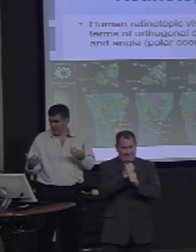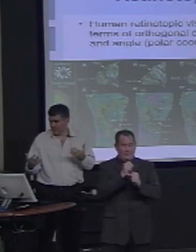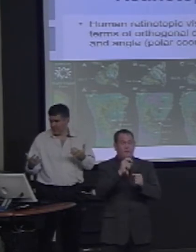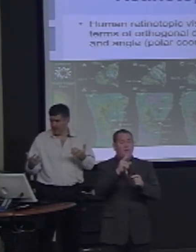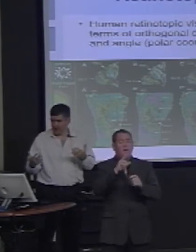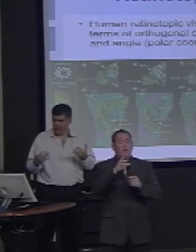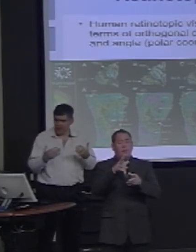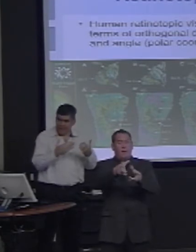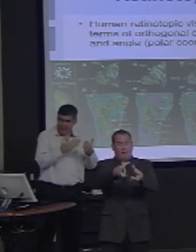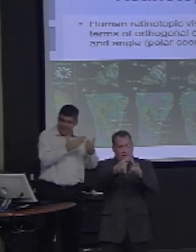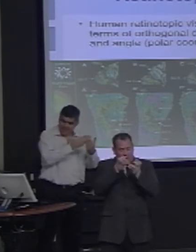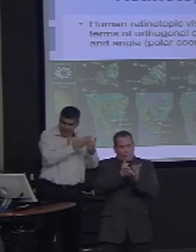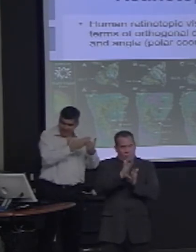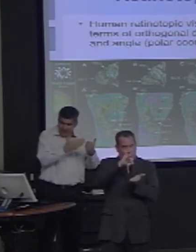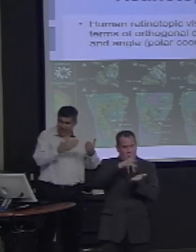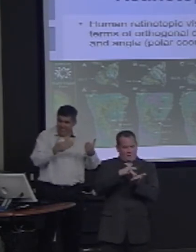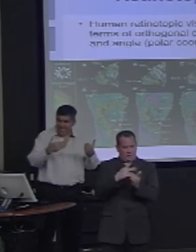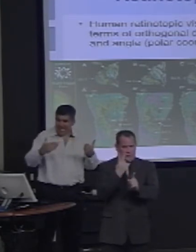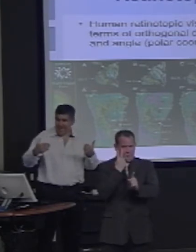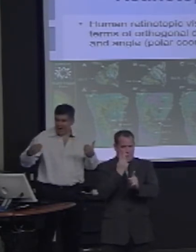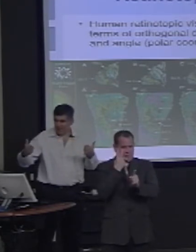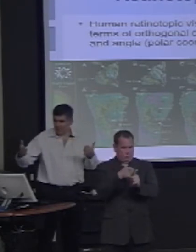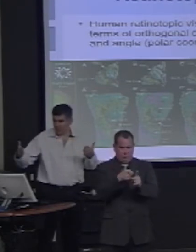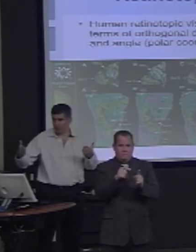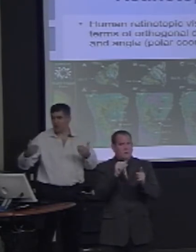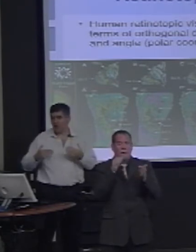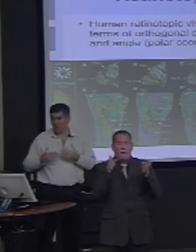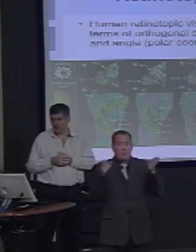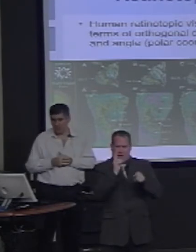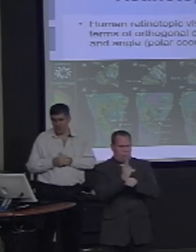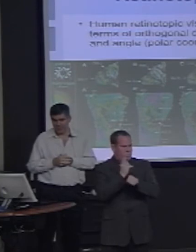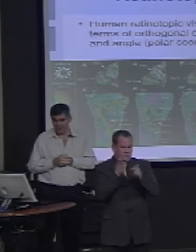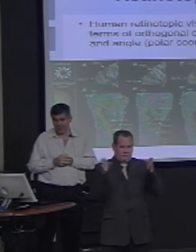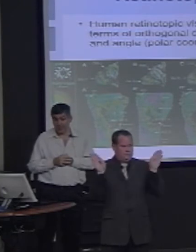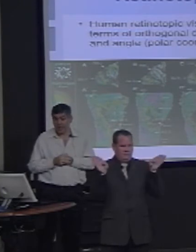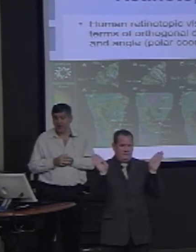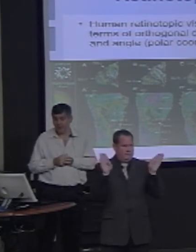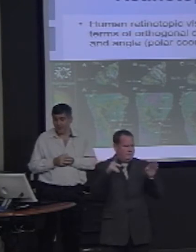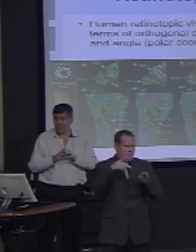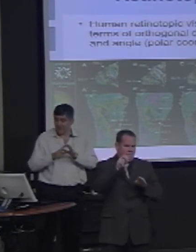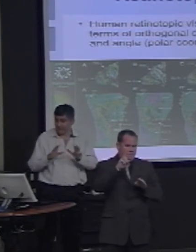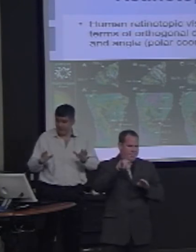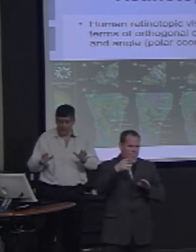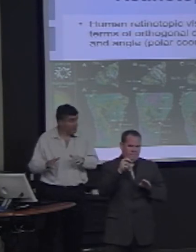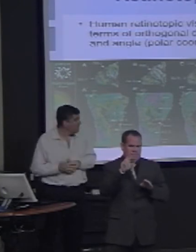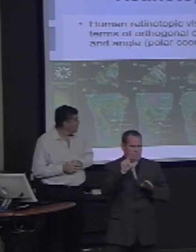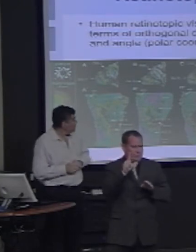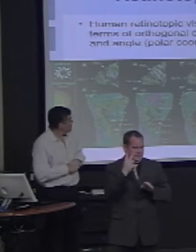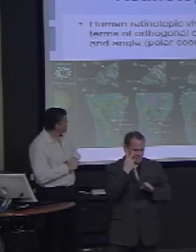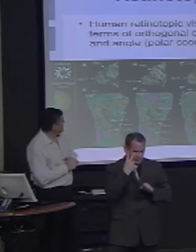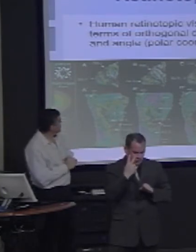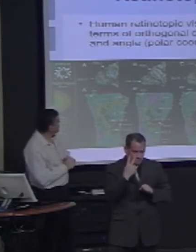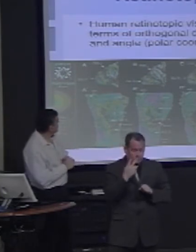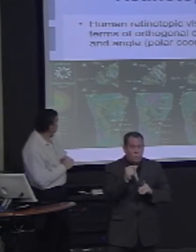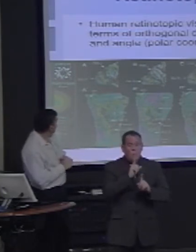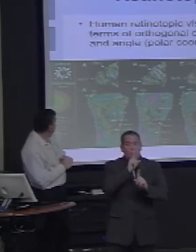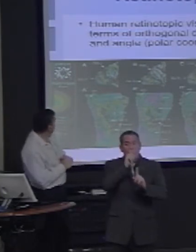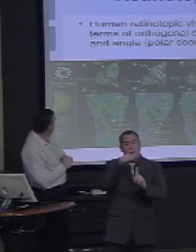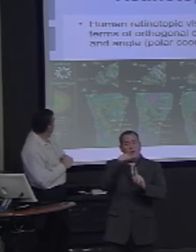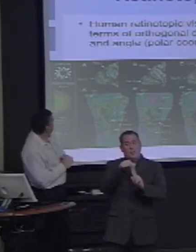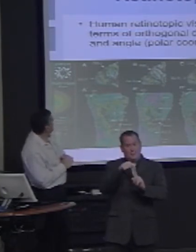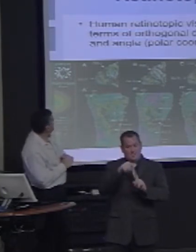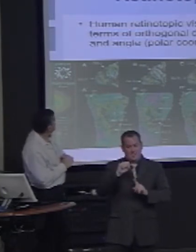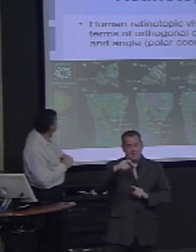information is kind of laid out across cortex, spatially separated. So these are